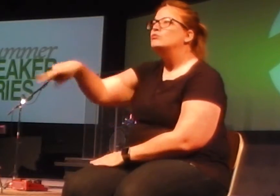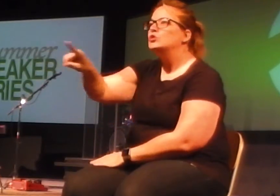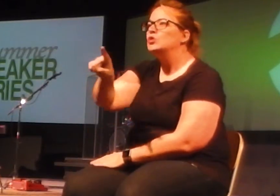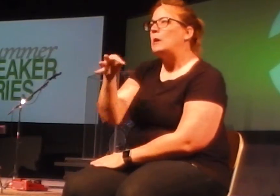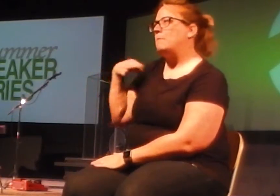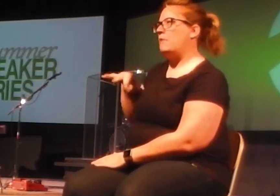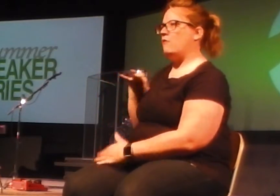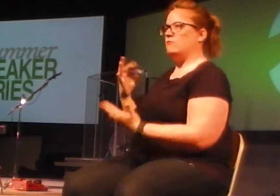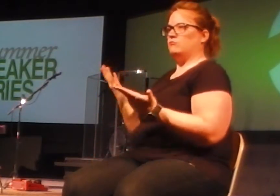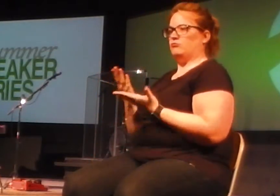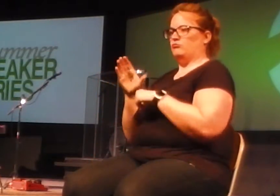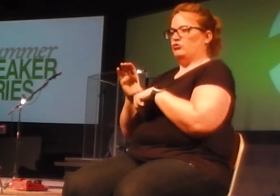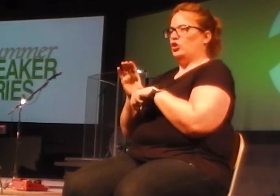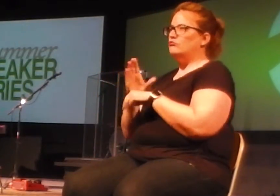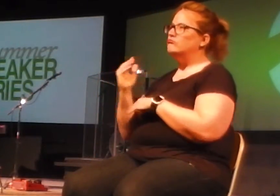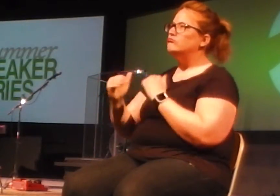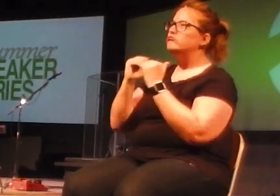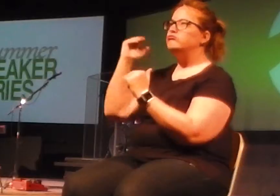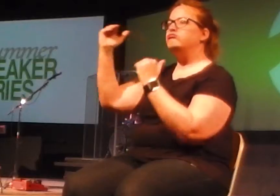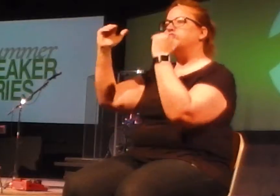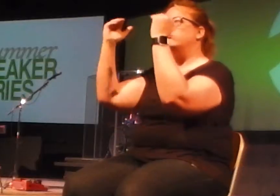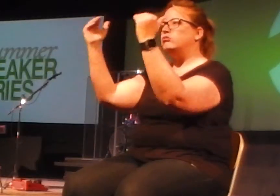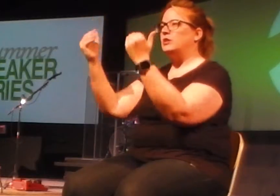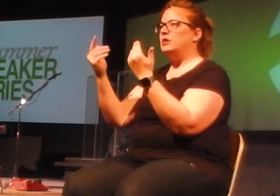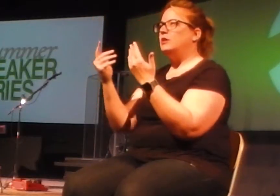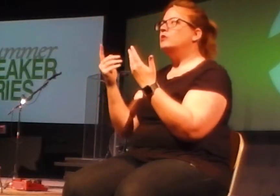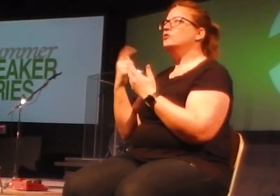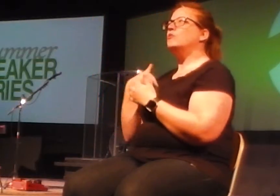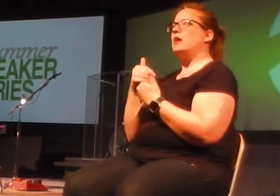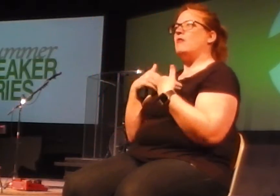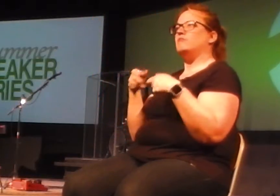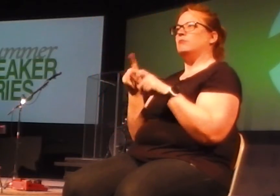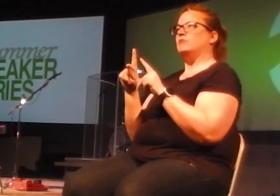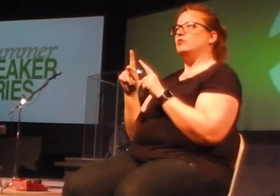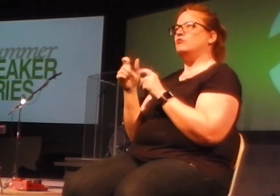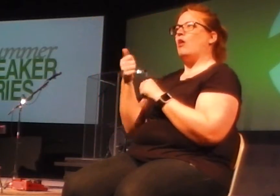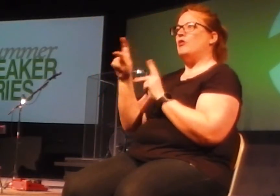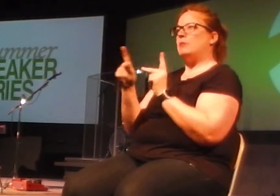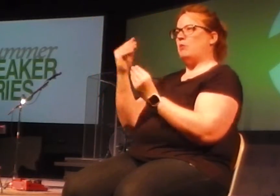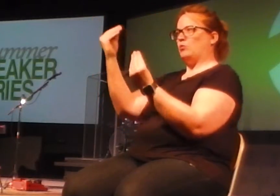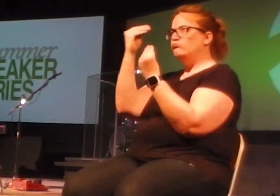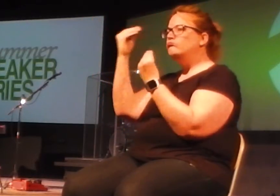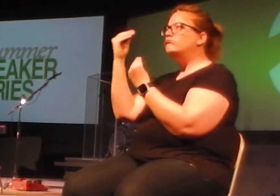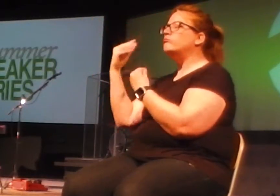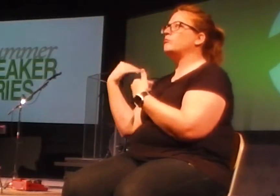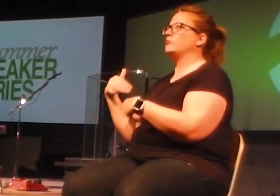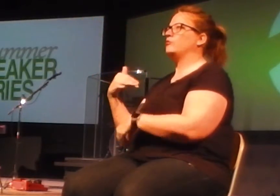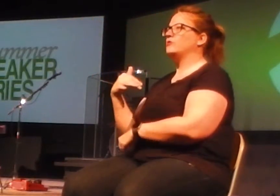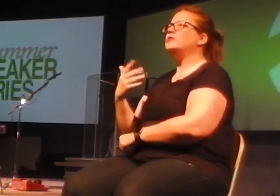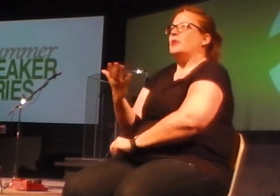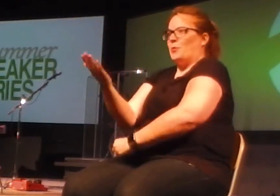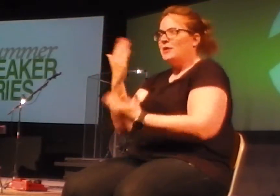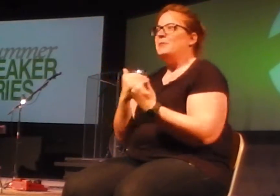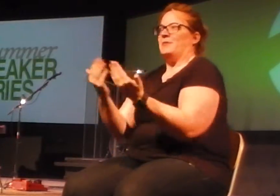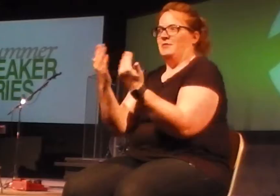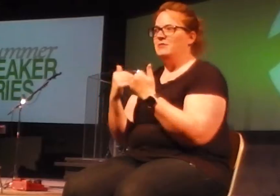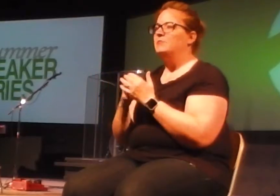move forward. And it's a season where we need to hear from some other people. So lean in. And then the other thing is we're making, we're calling it the Zero